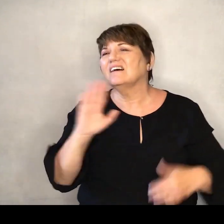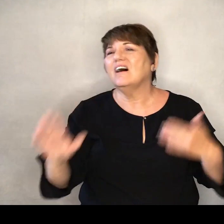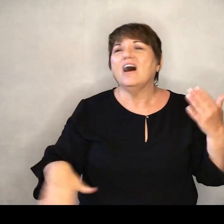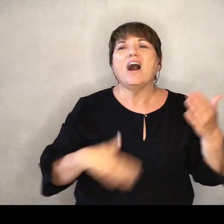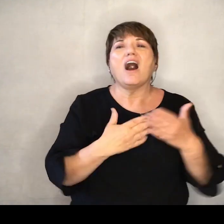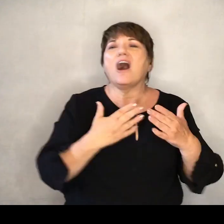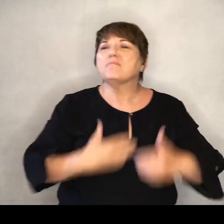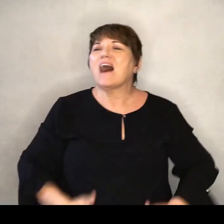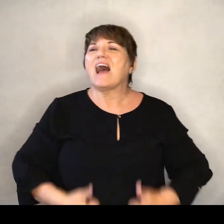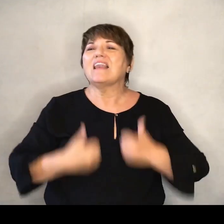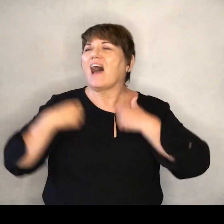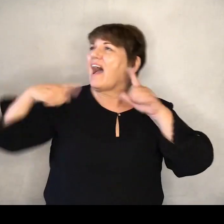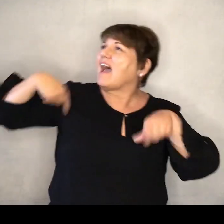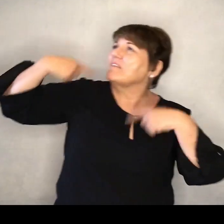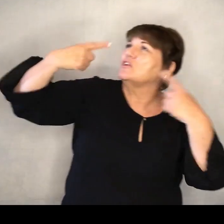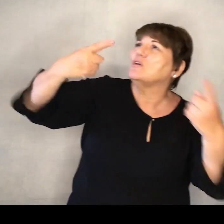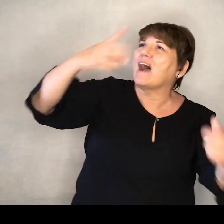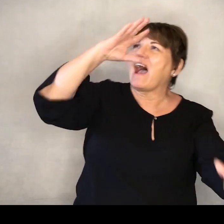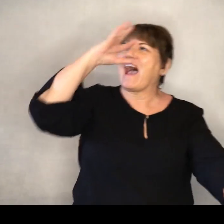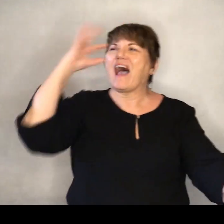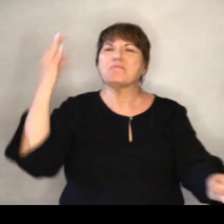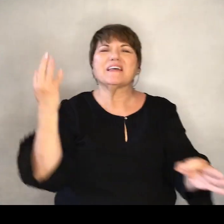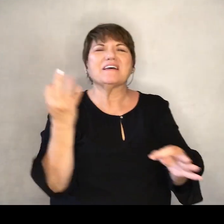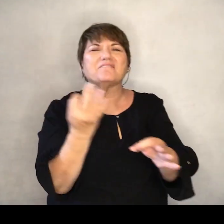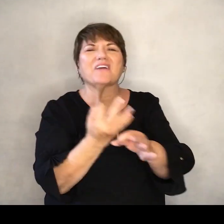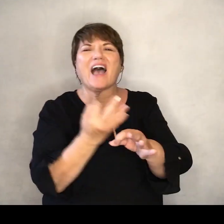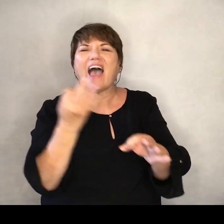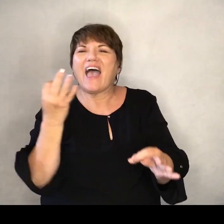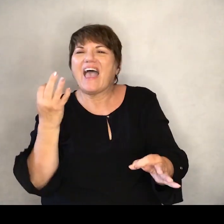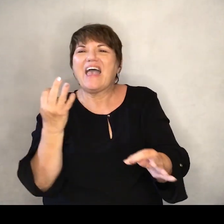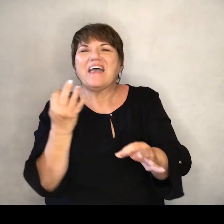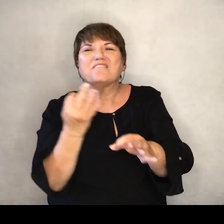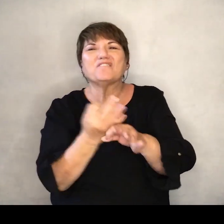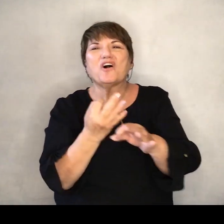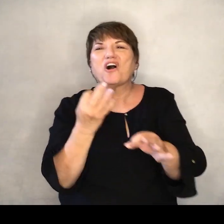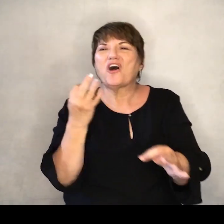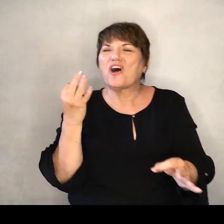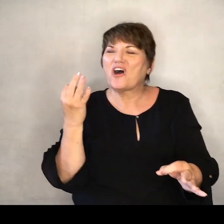All my life, you have been faithful